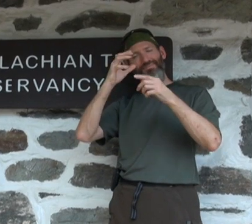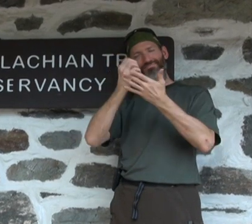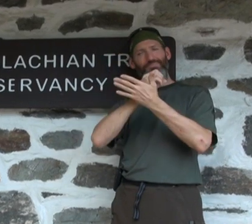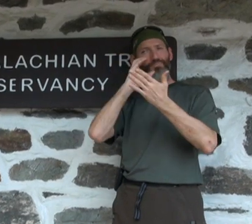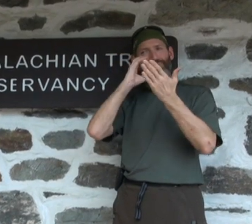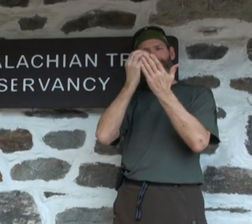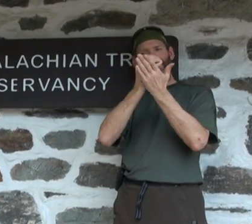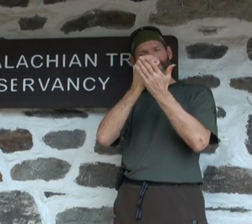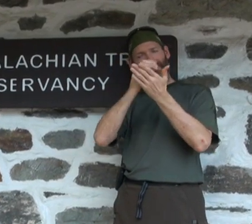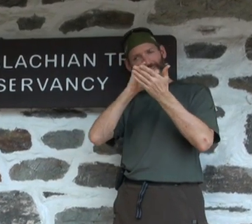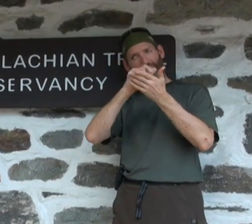You're home.